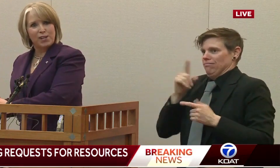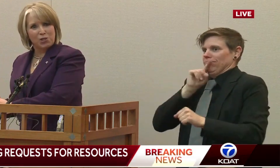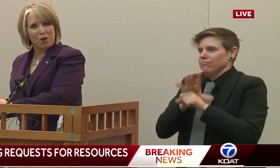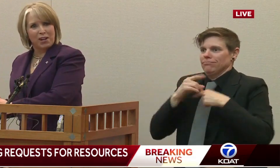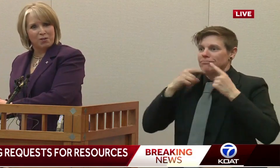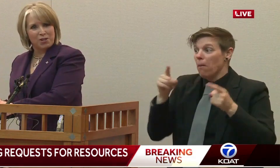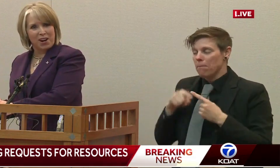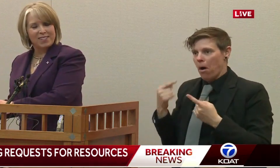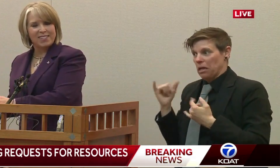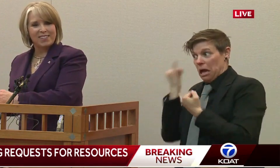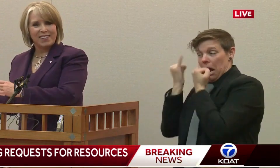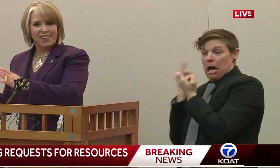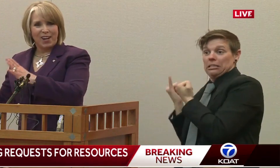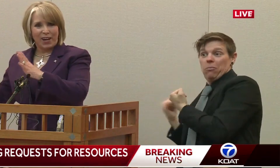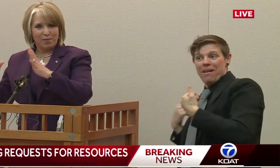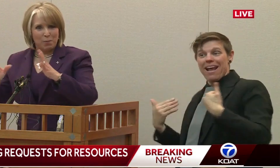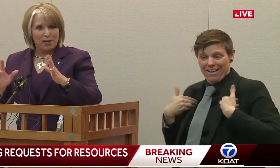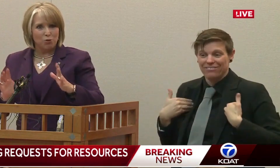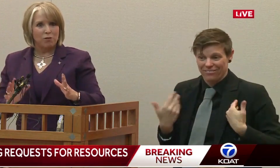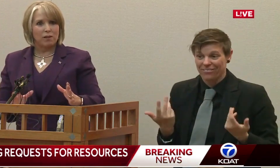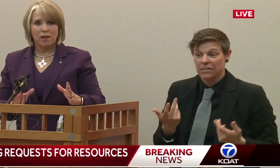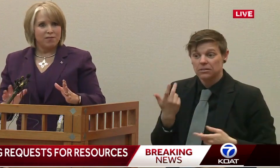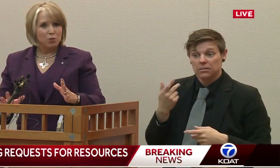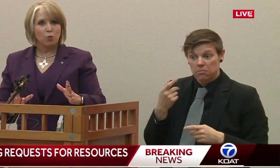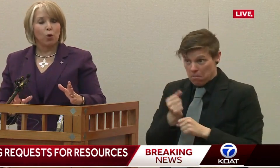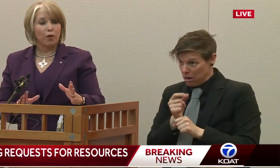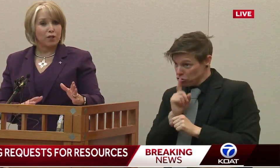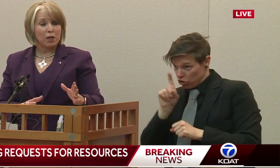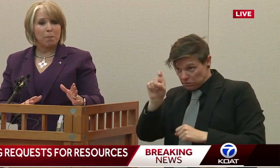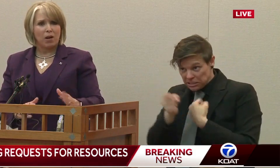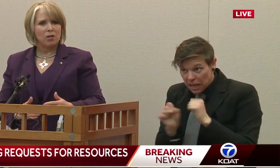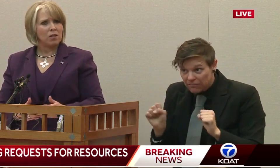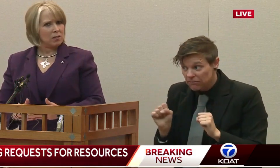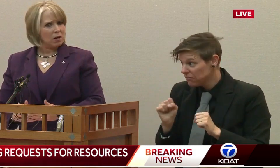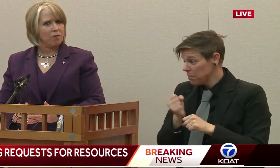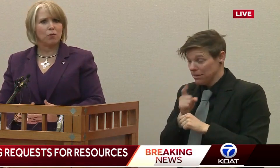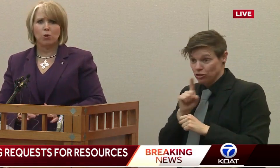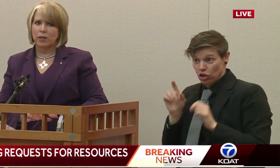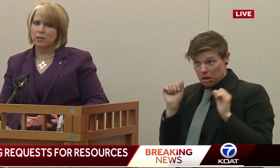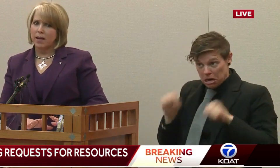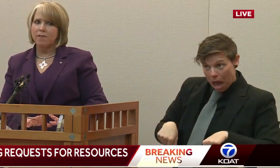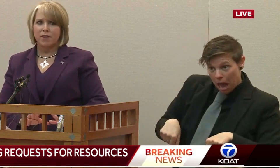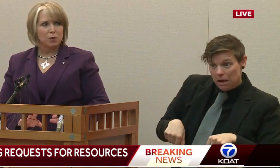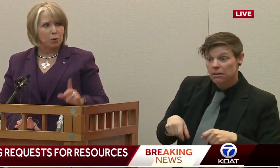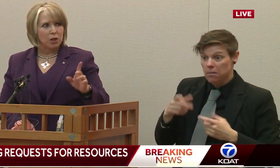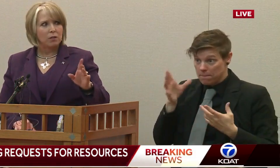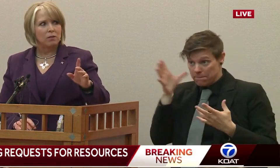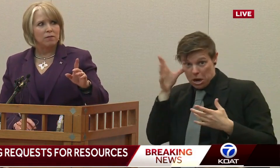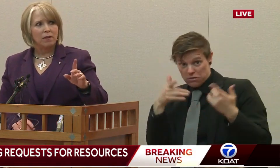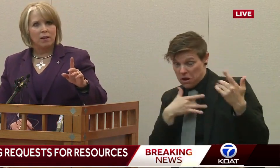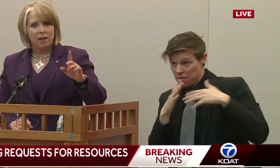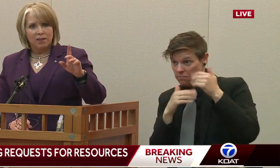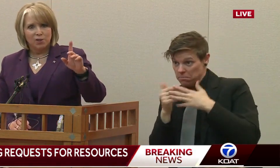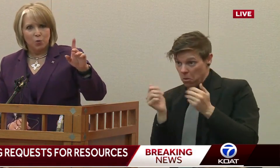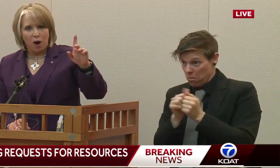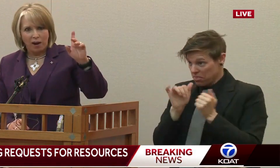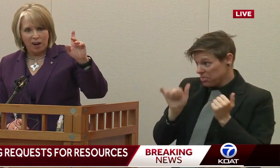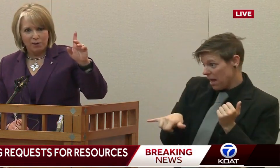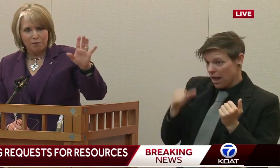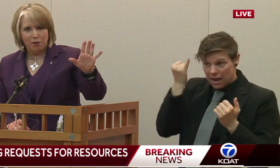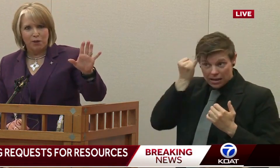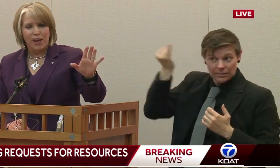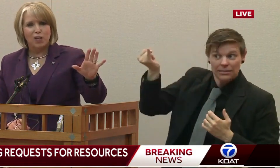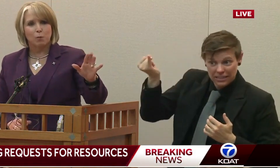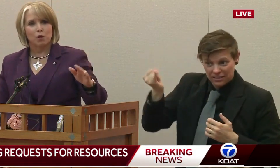public safety issue I've to address. I have to make sure that this would work for some parents and it's comfortable and it's safe and it's productive. This is